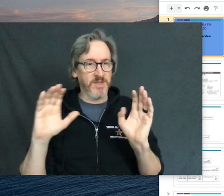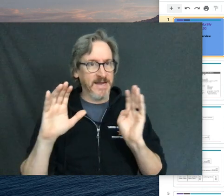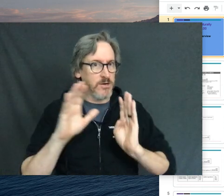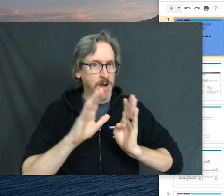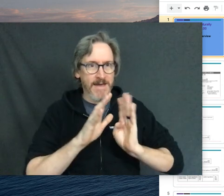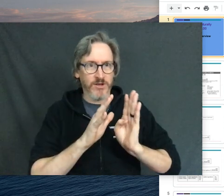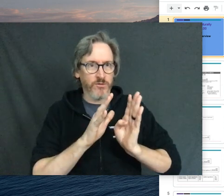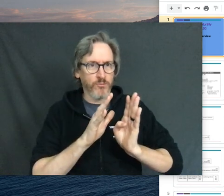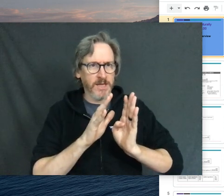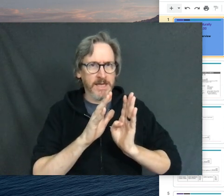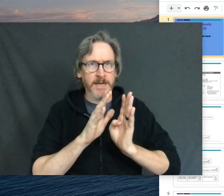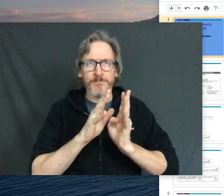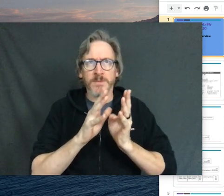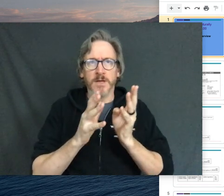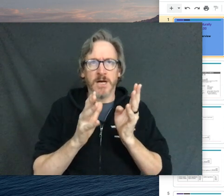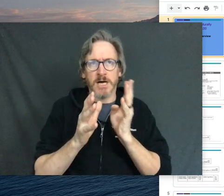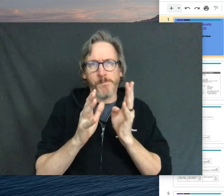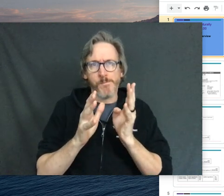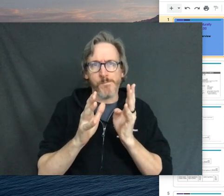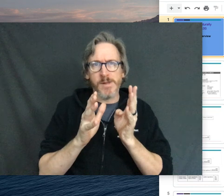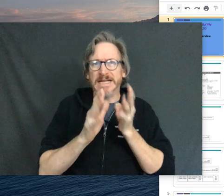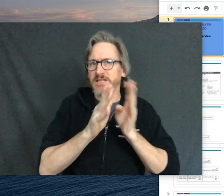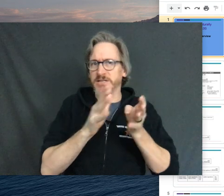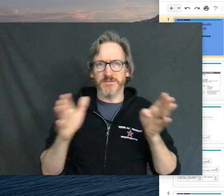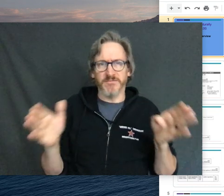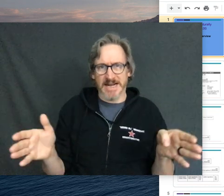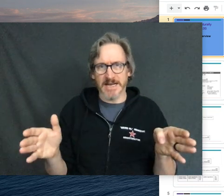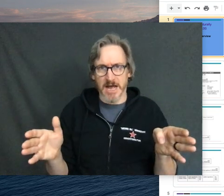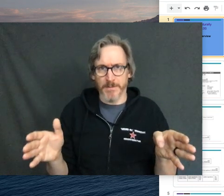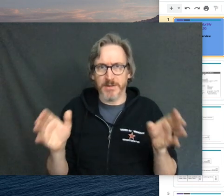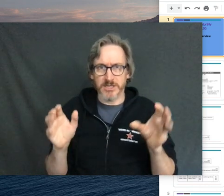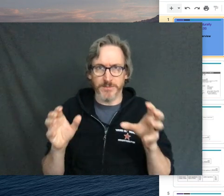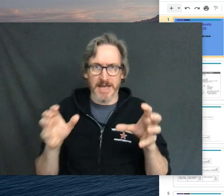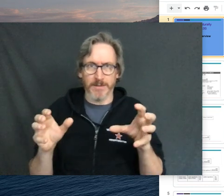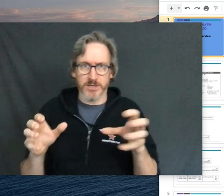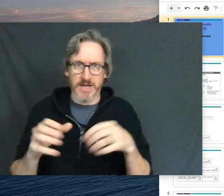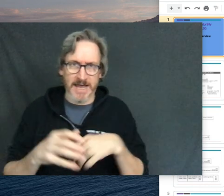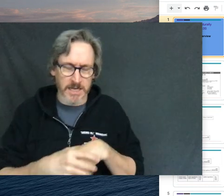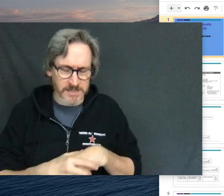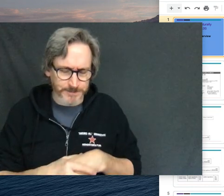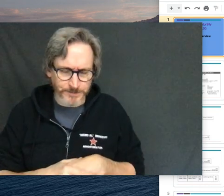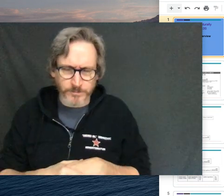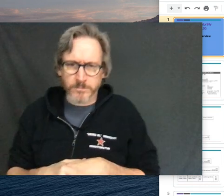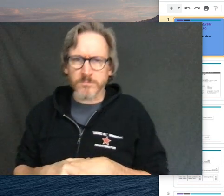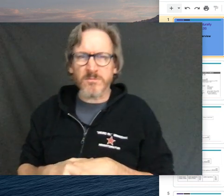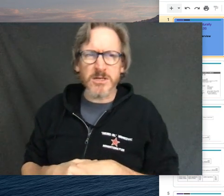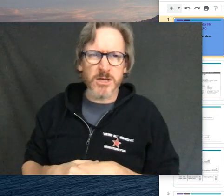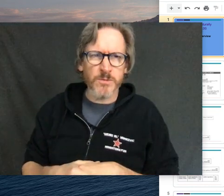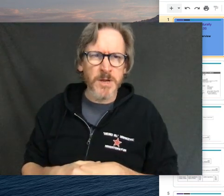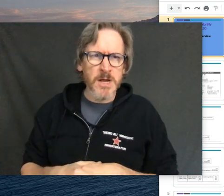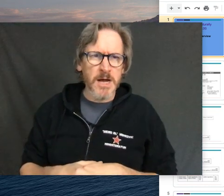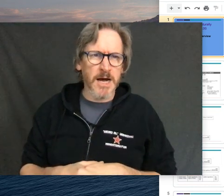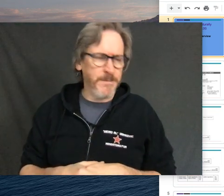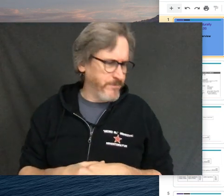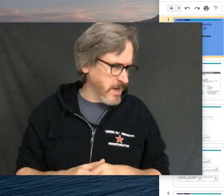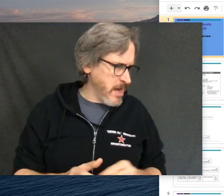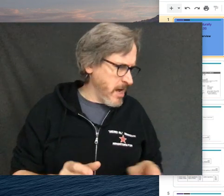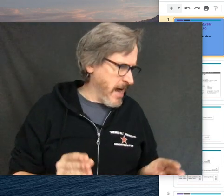they don't have it really easily divided up to be able to analyze. So